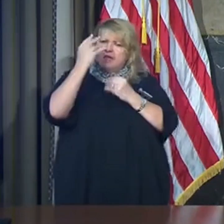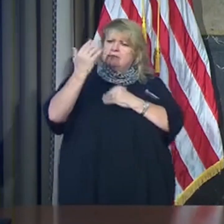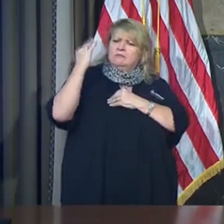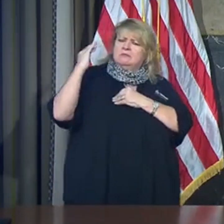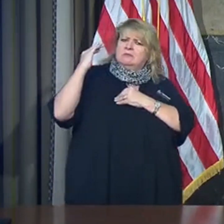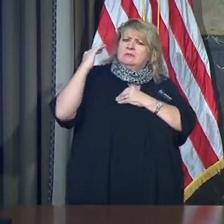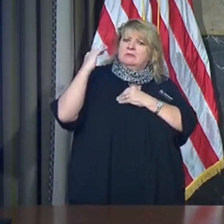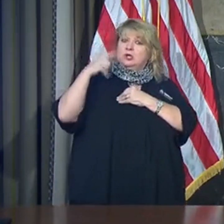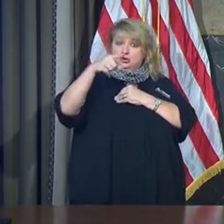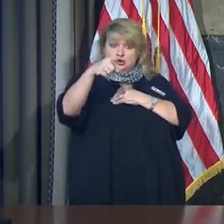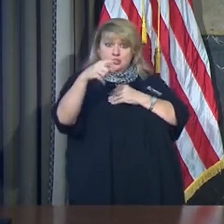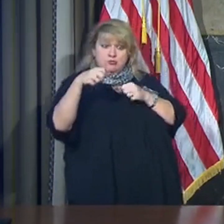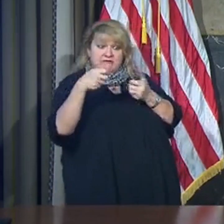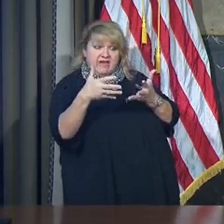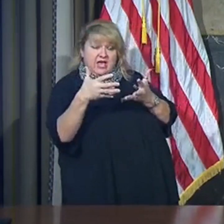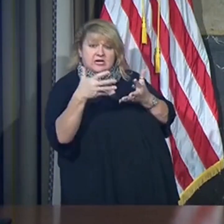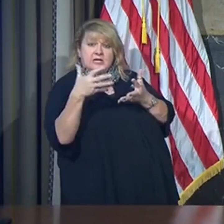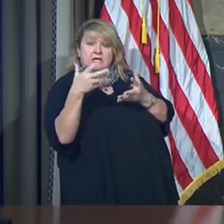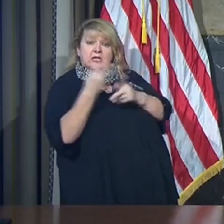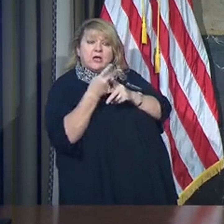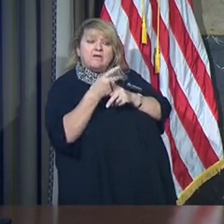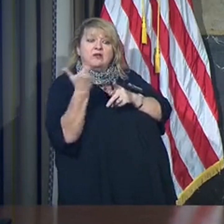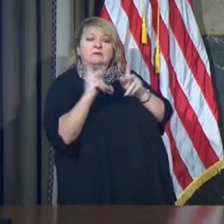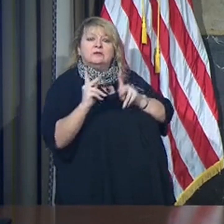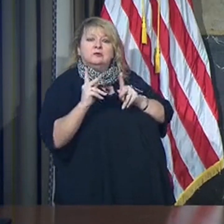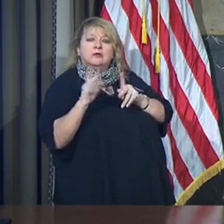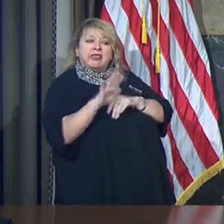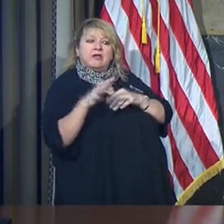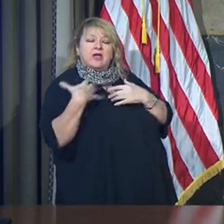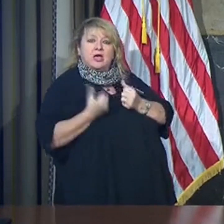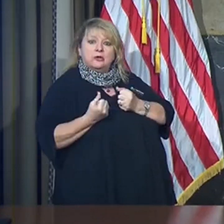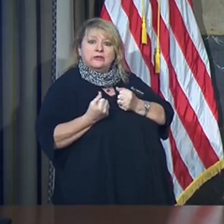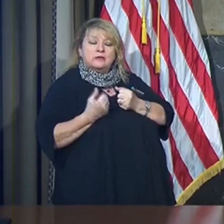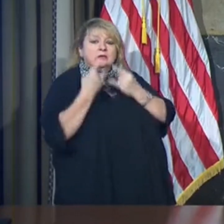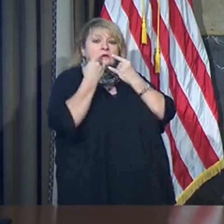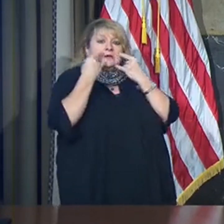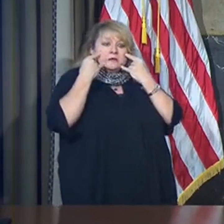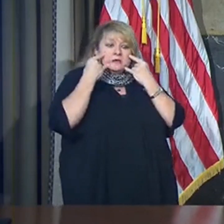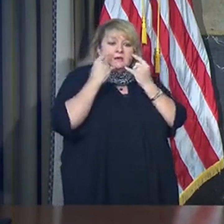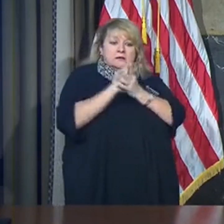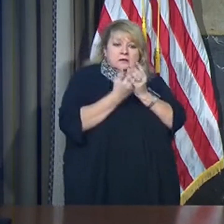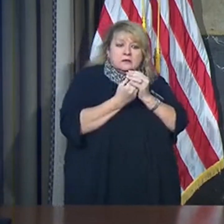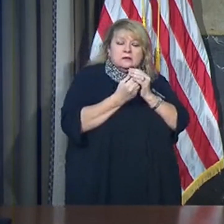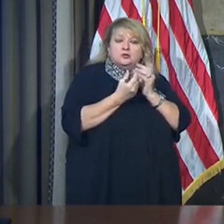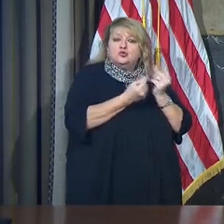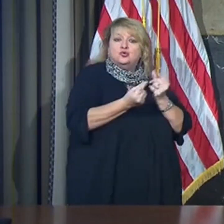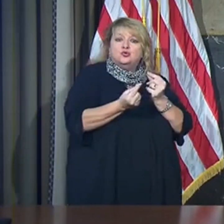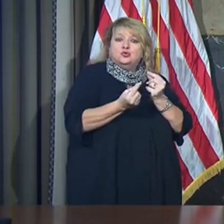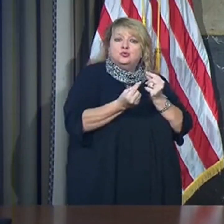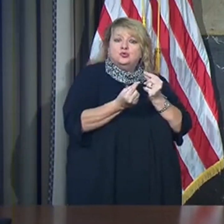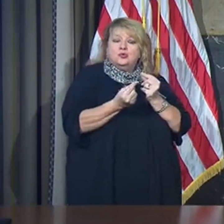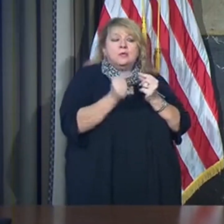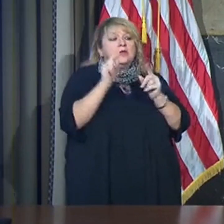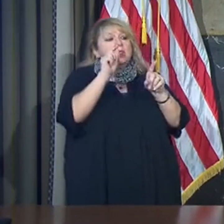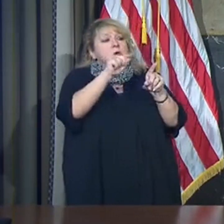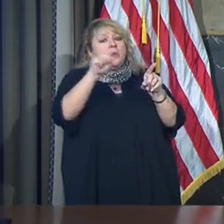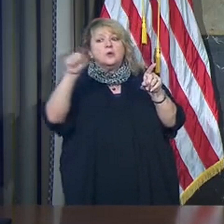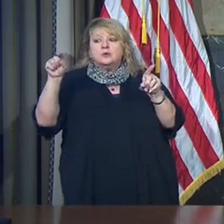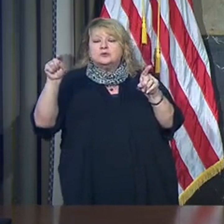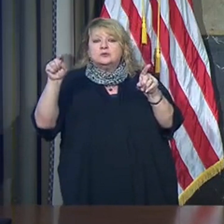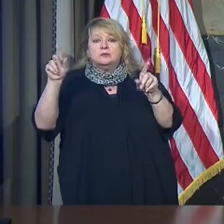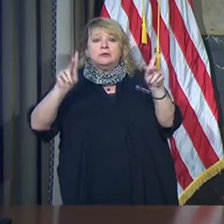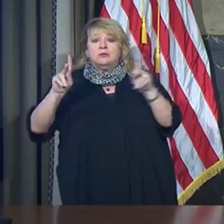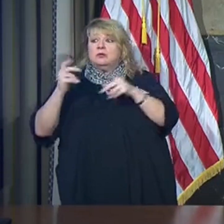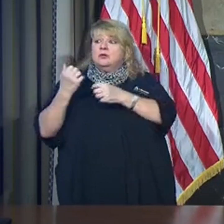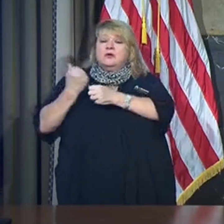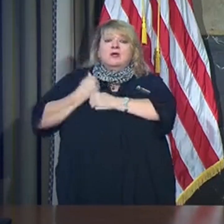providers? It looks like no one you love and no one that you have had any significant relation